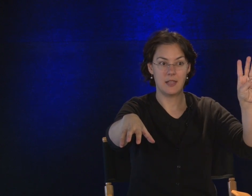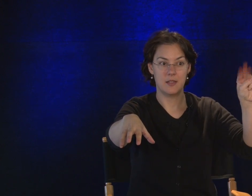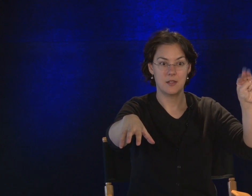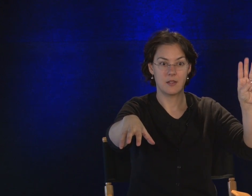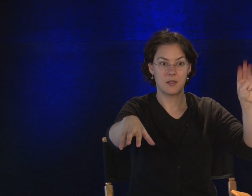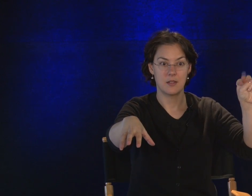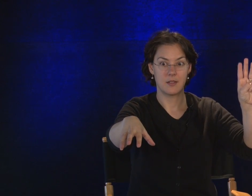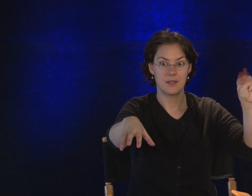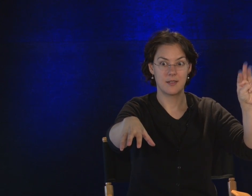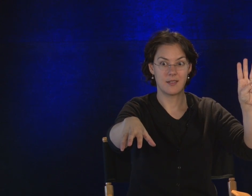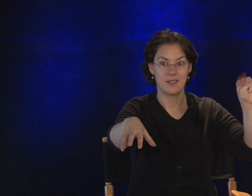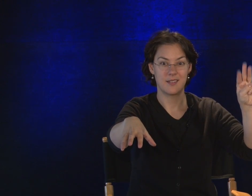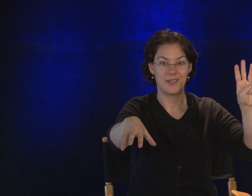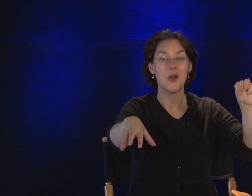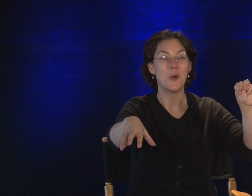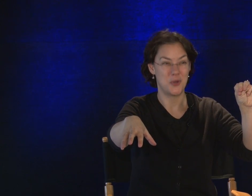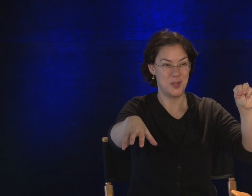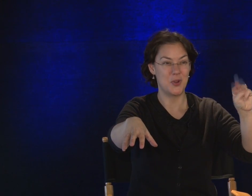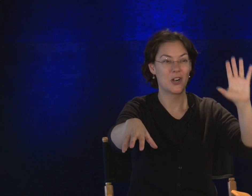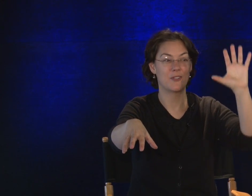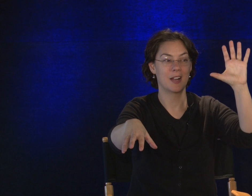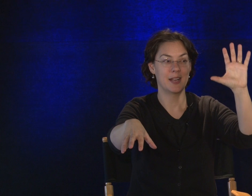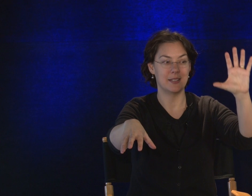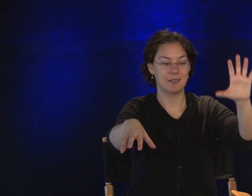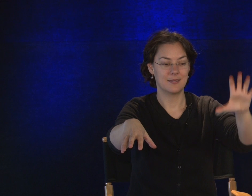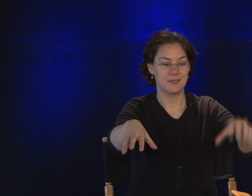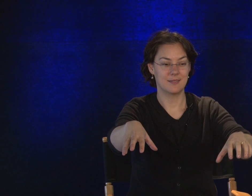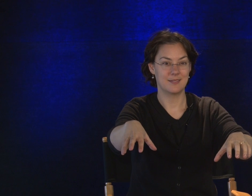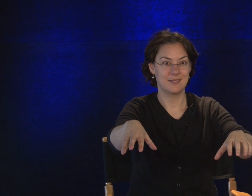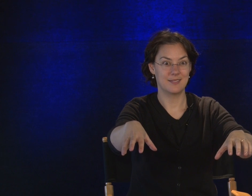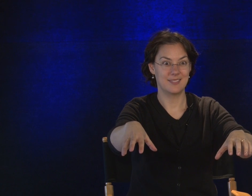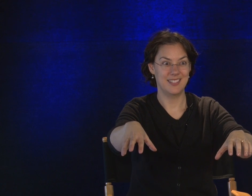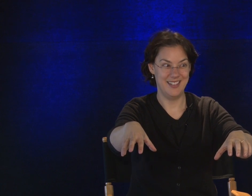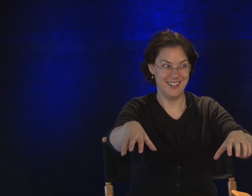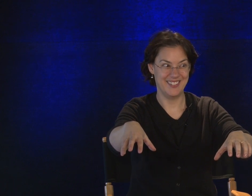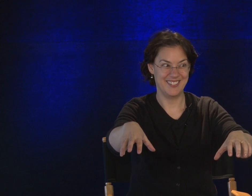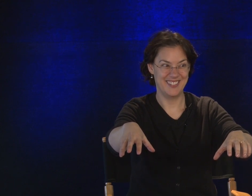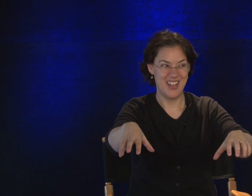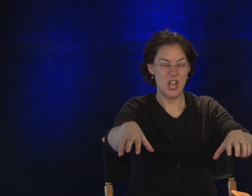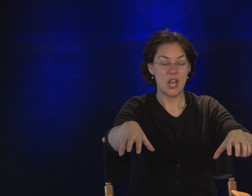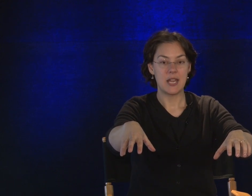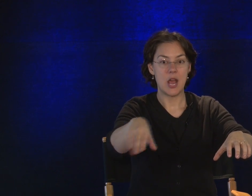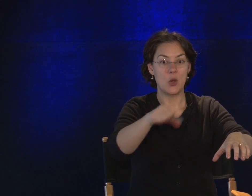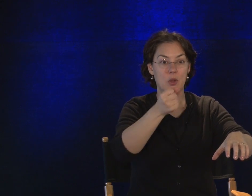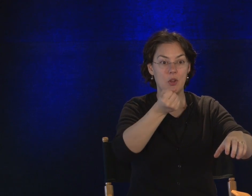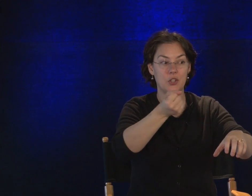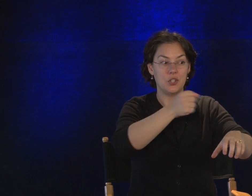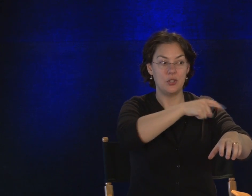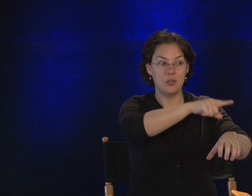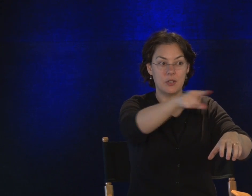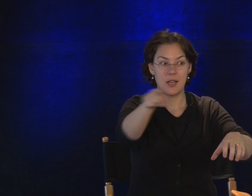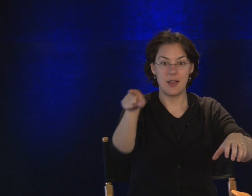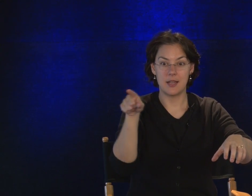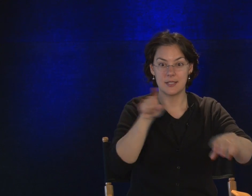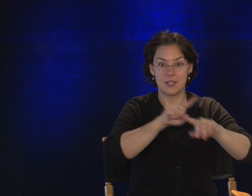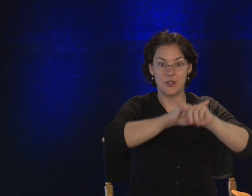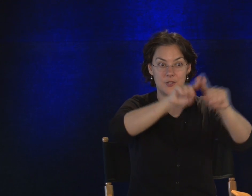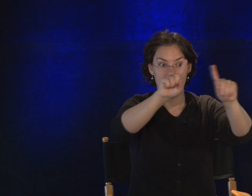Walmart right here. Now, you guys go to